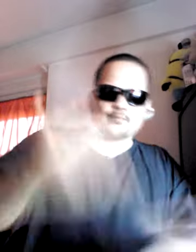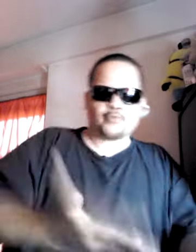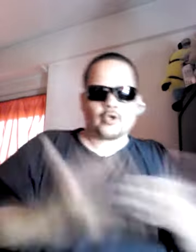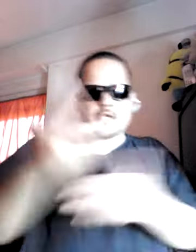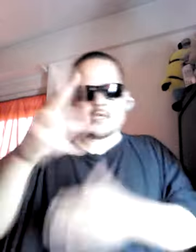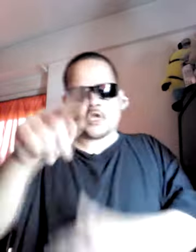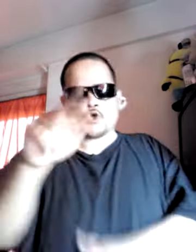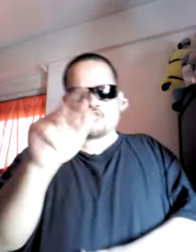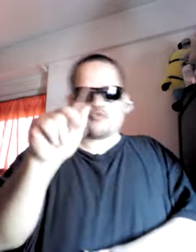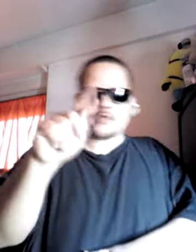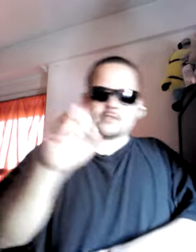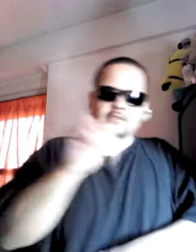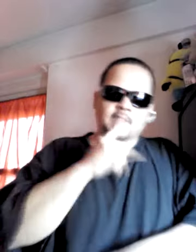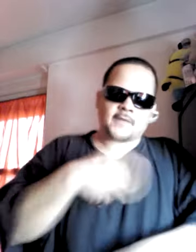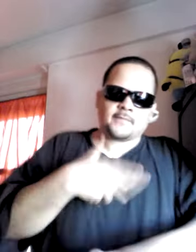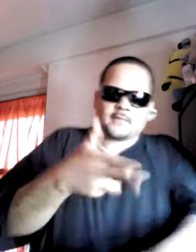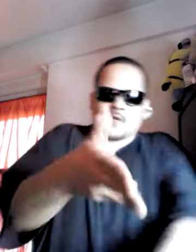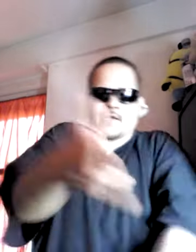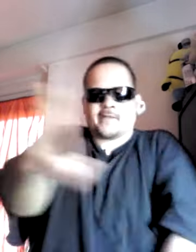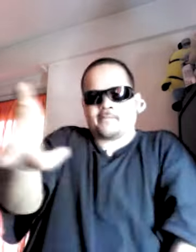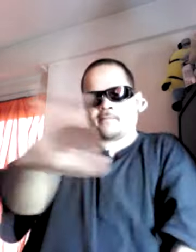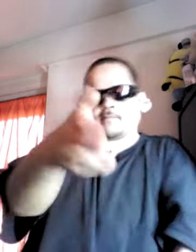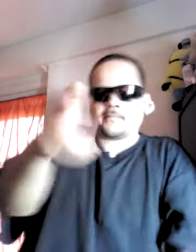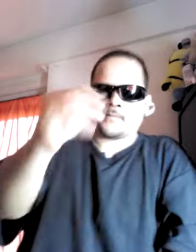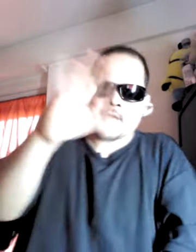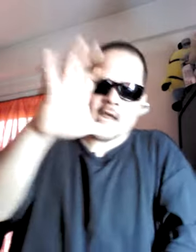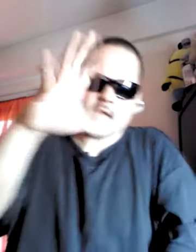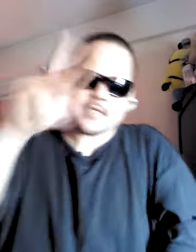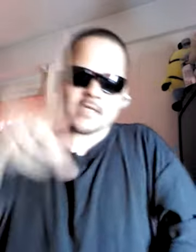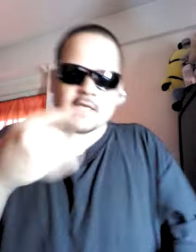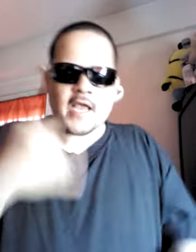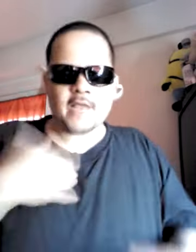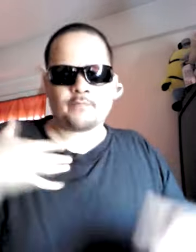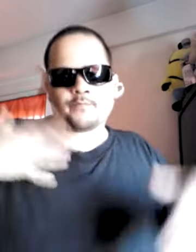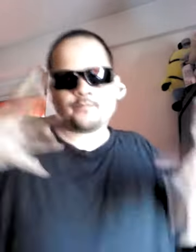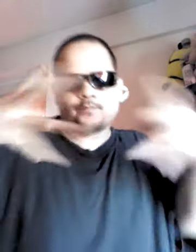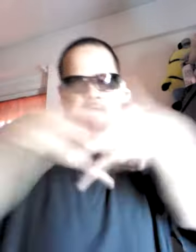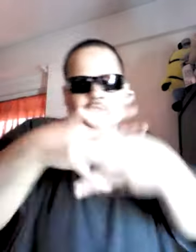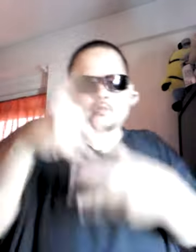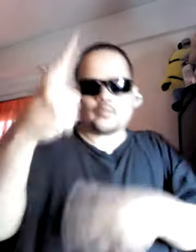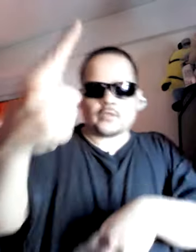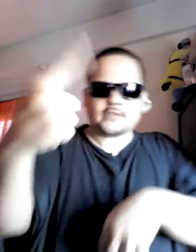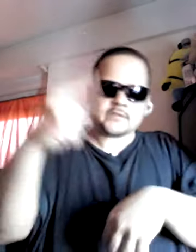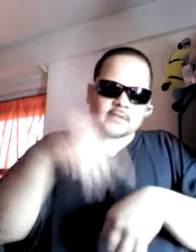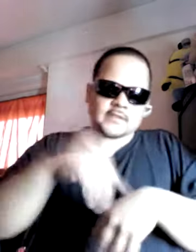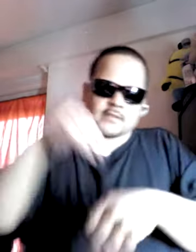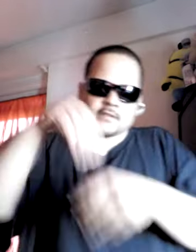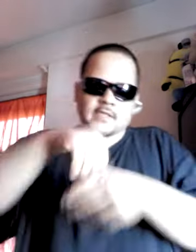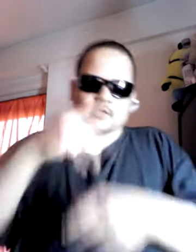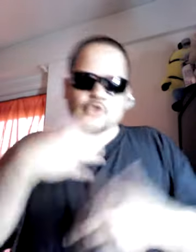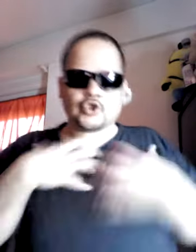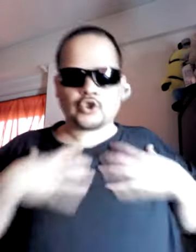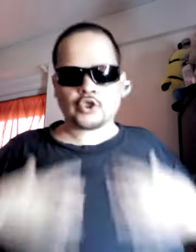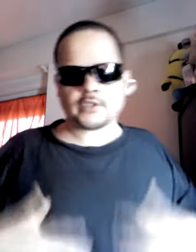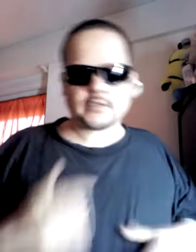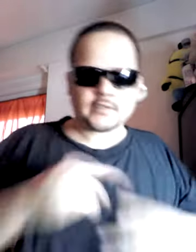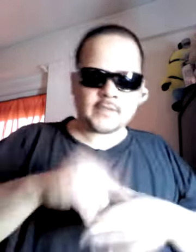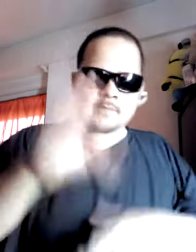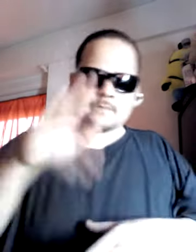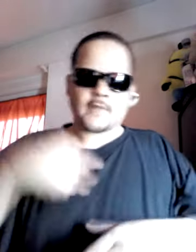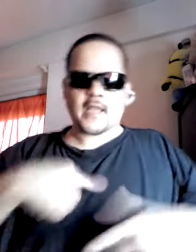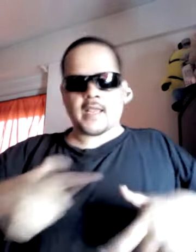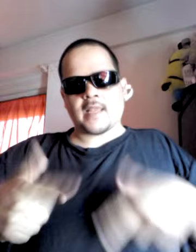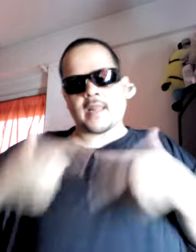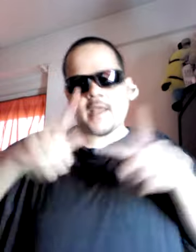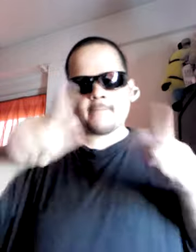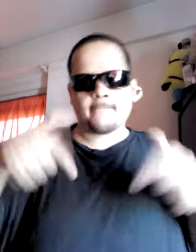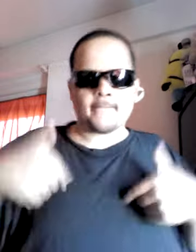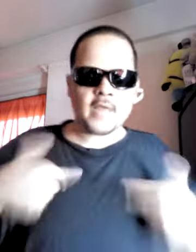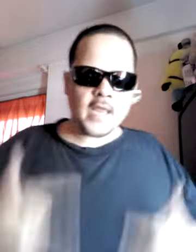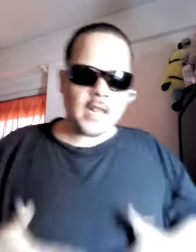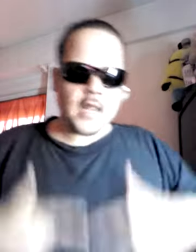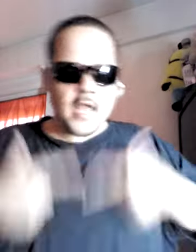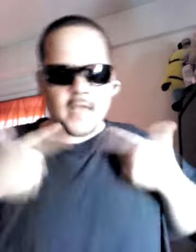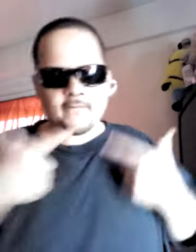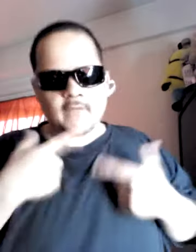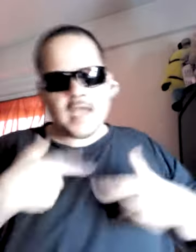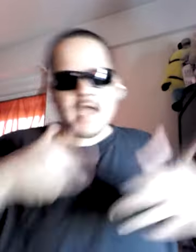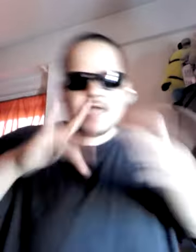fuckin' mat I buck one in the chest He start to big Let me live I slip Go on in the leg My nigga,